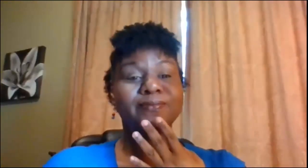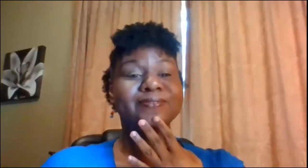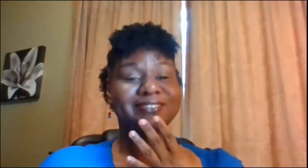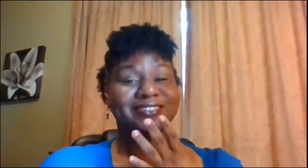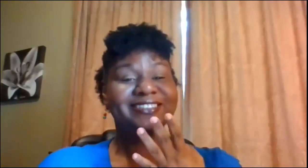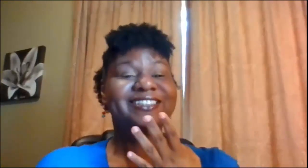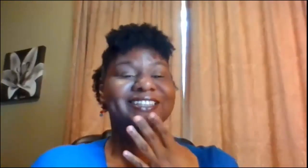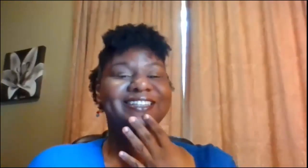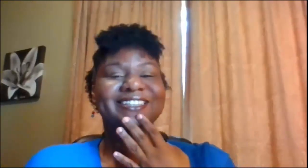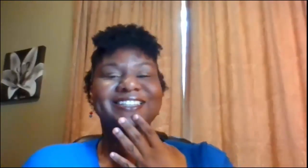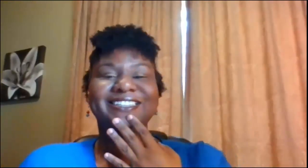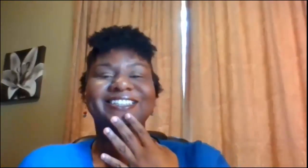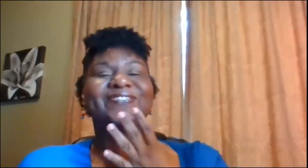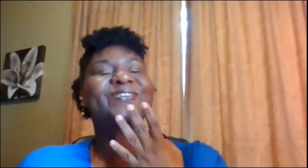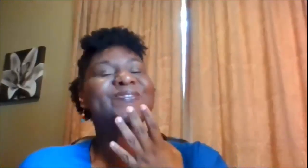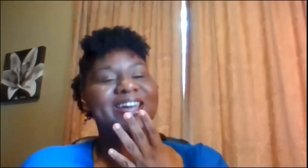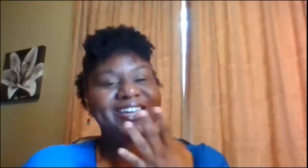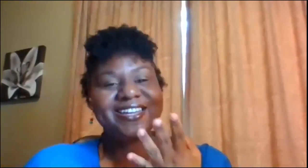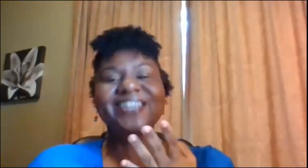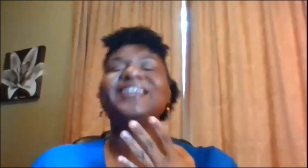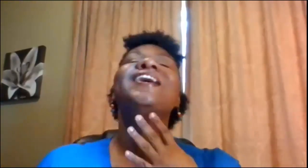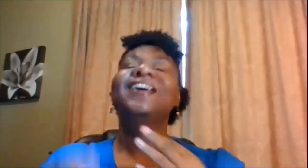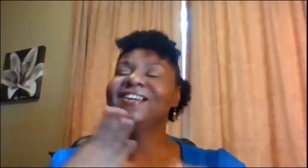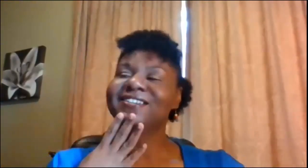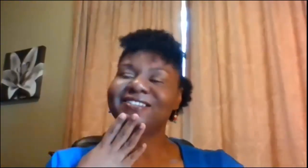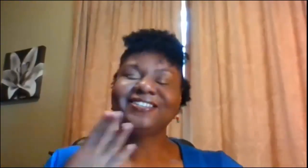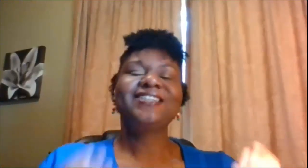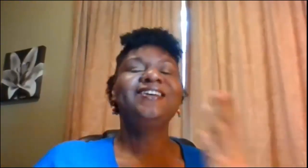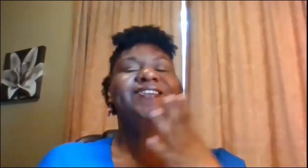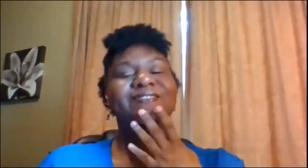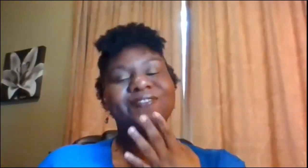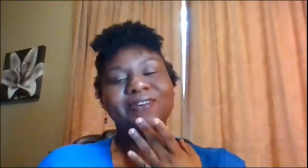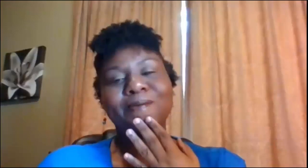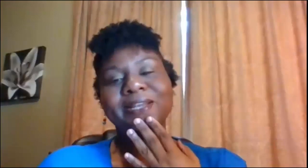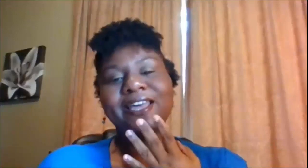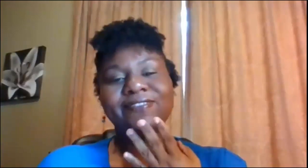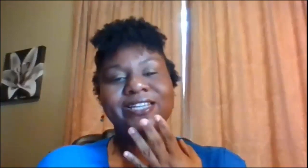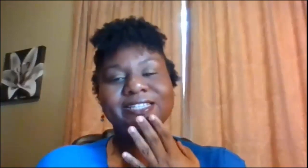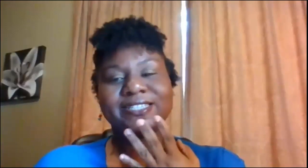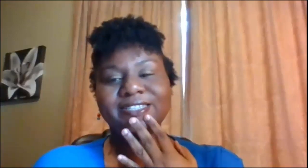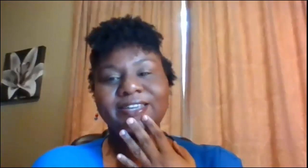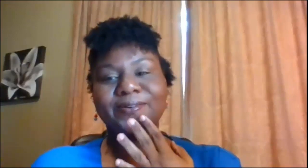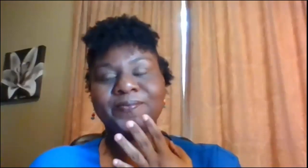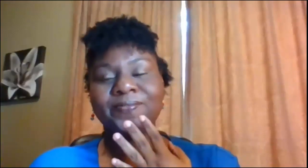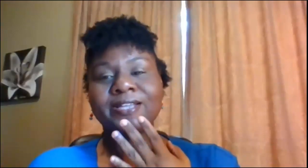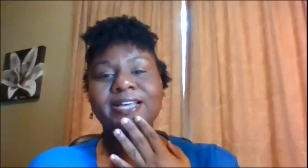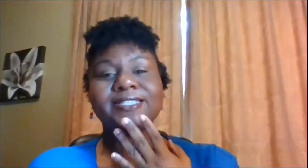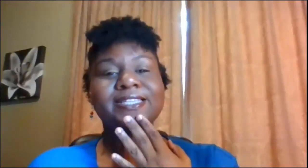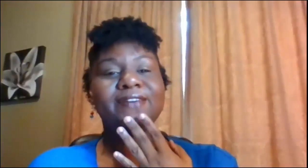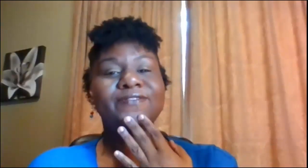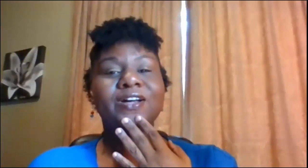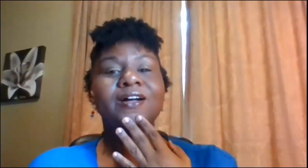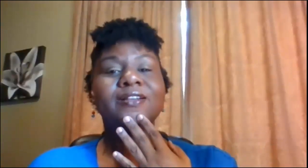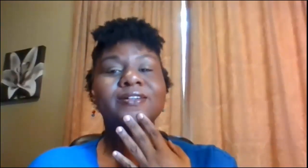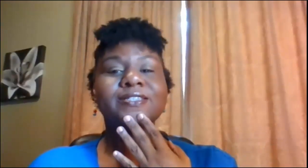if you're right-handed it's here on my lefties it's here that's the sign for colors